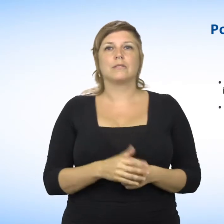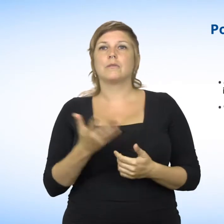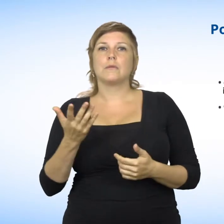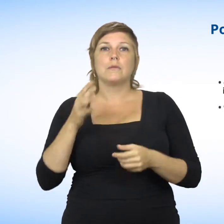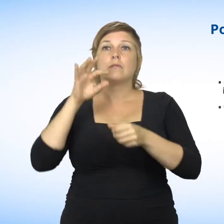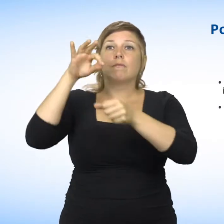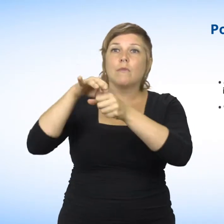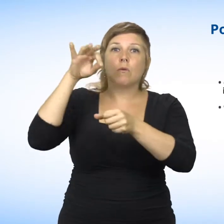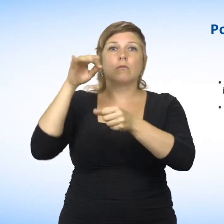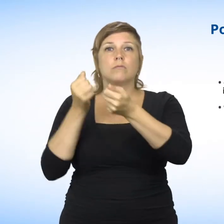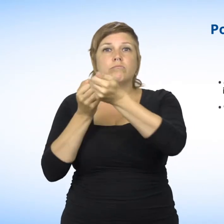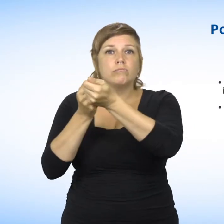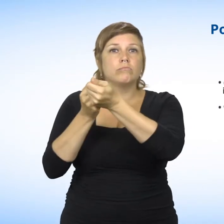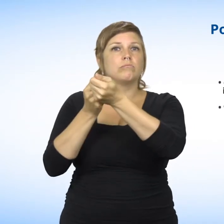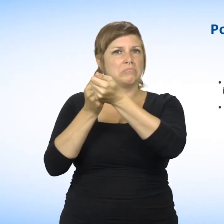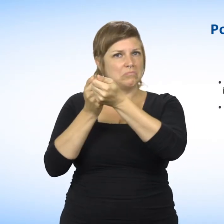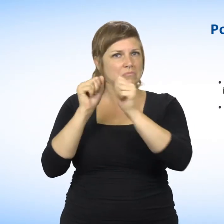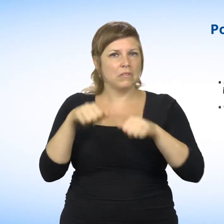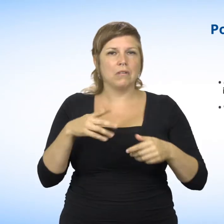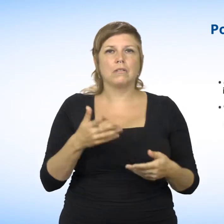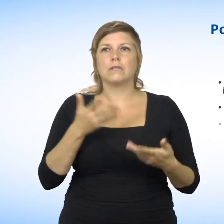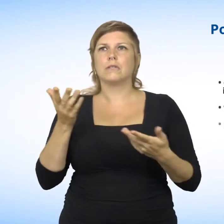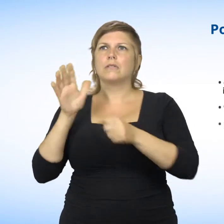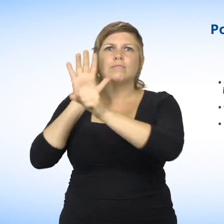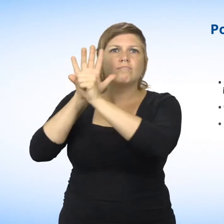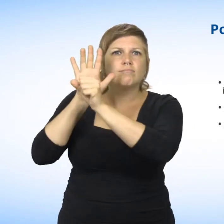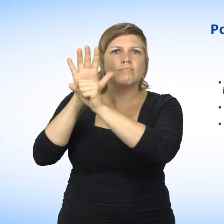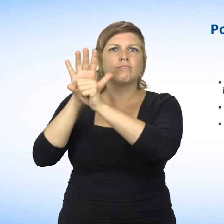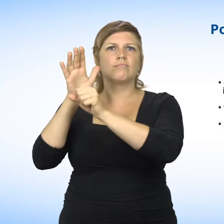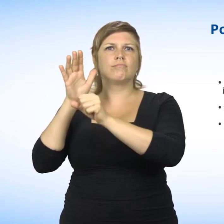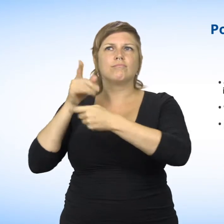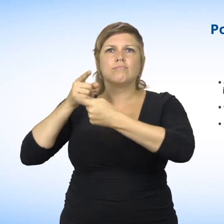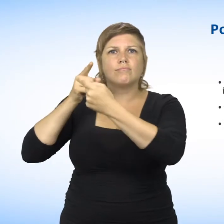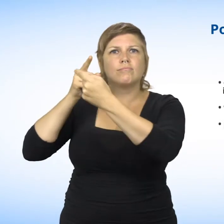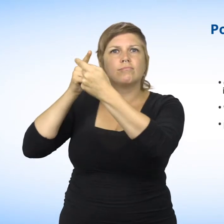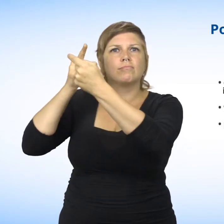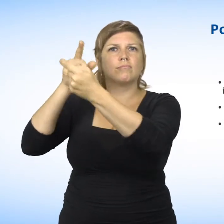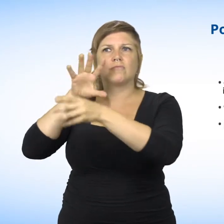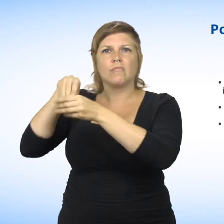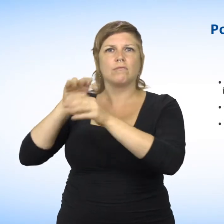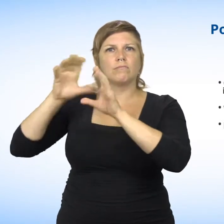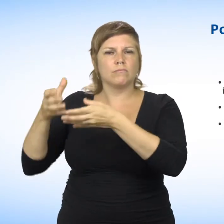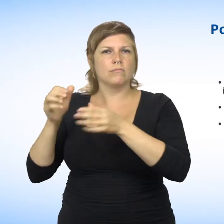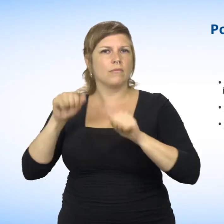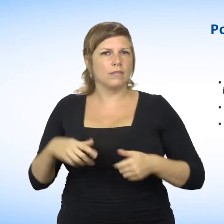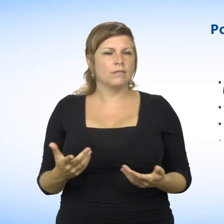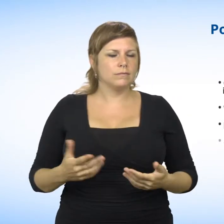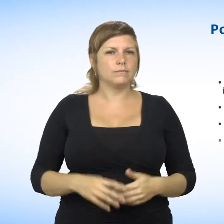or by working on behalf of a political party or advocacy group, or by being an activist.